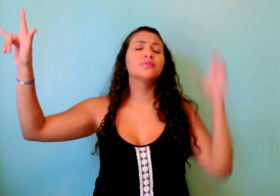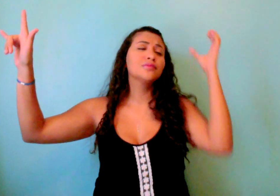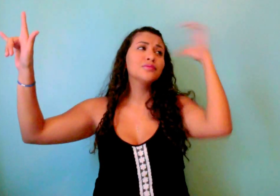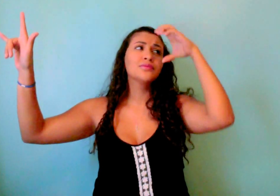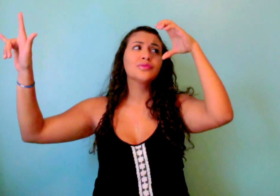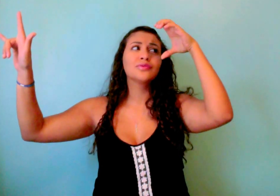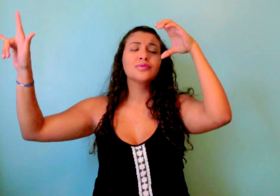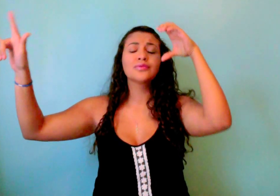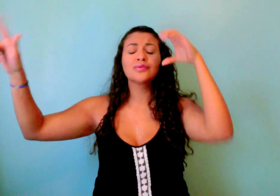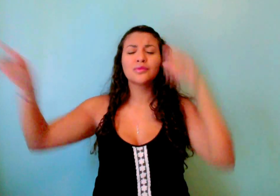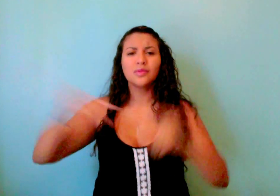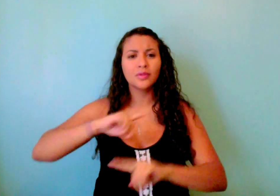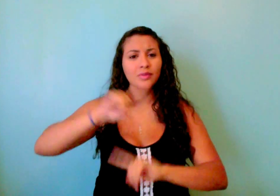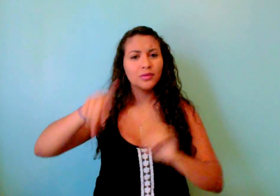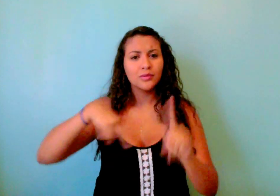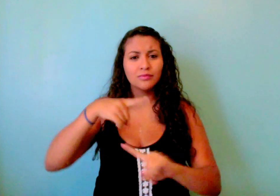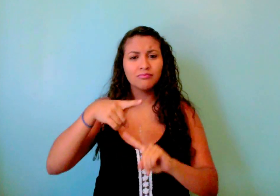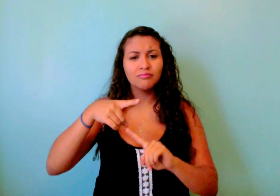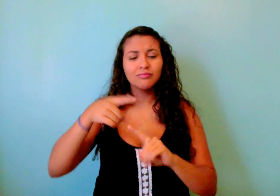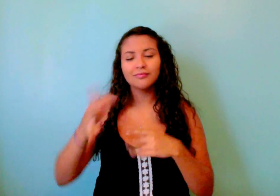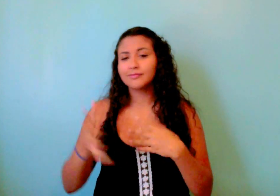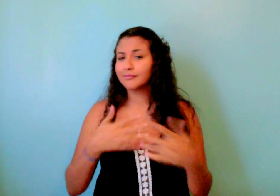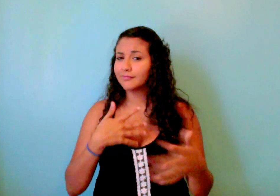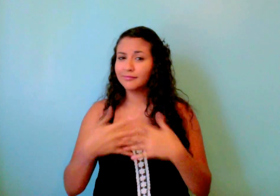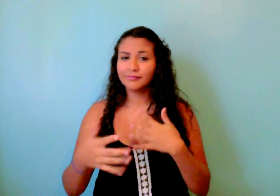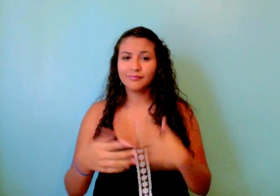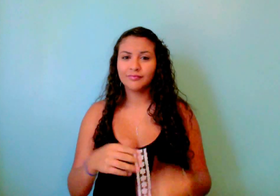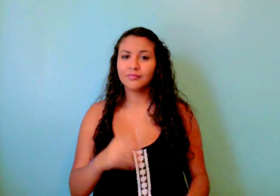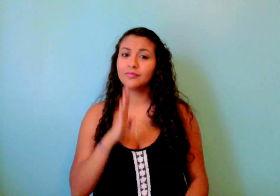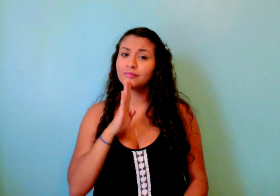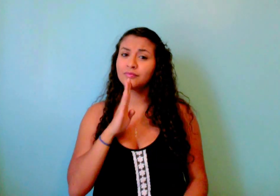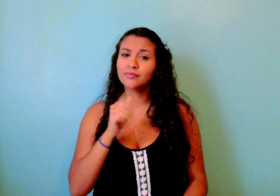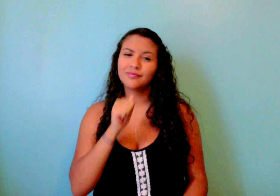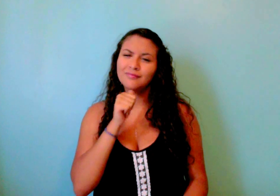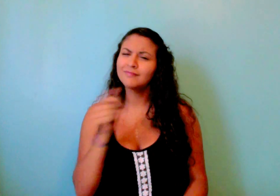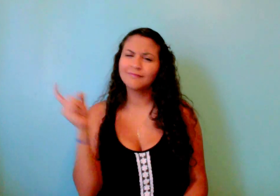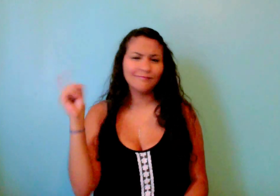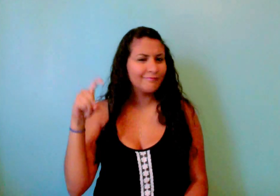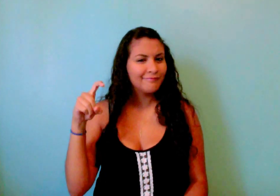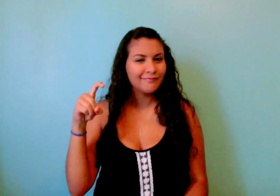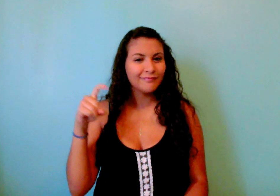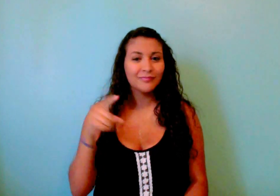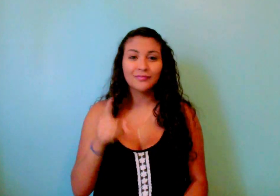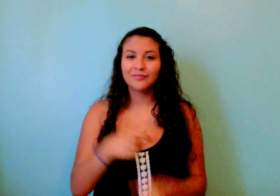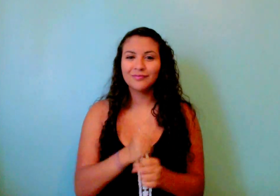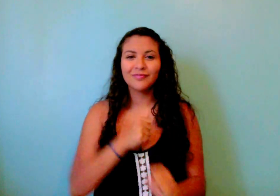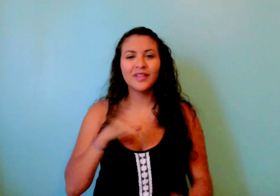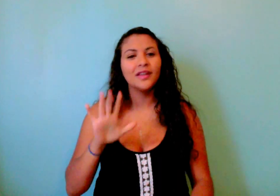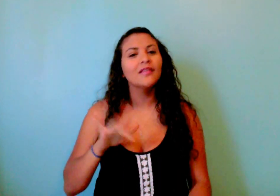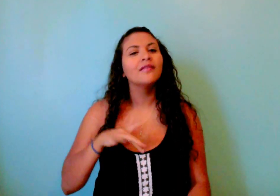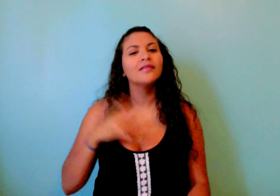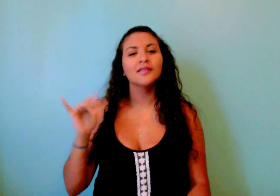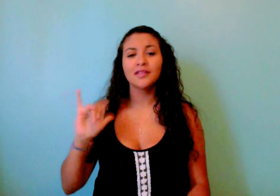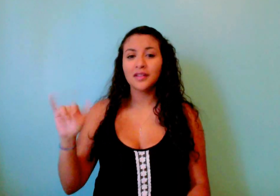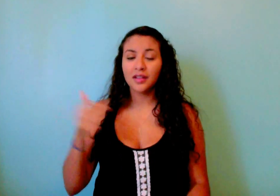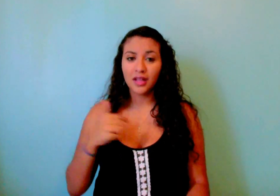moon, day or night We don't have to say a word Cause you make me feel like